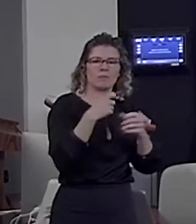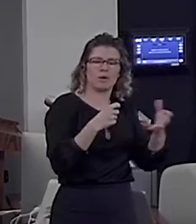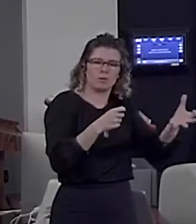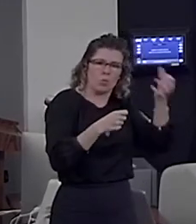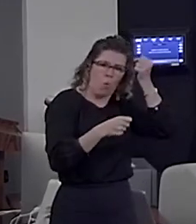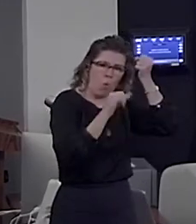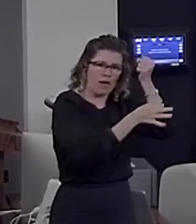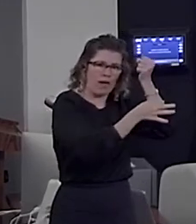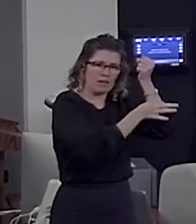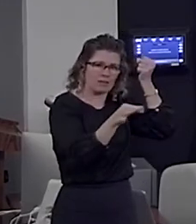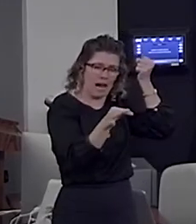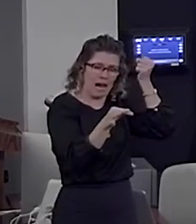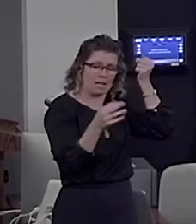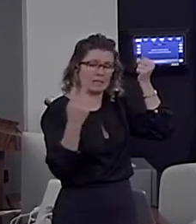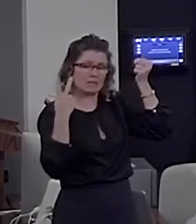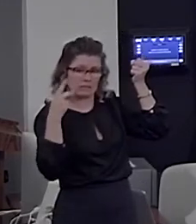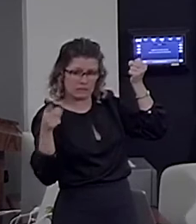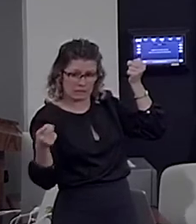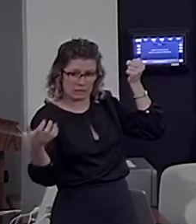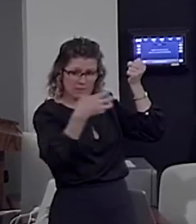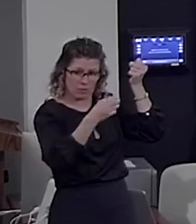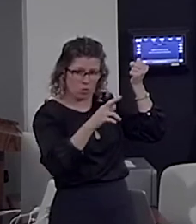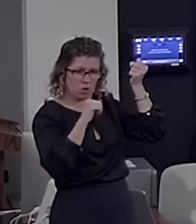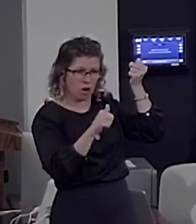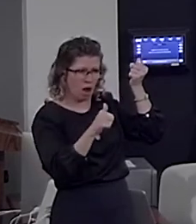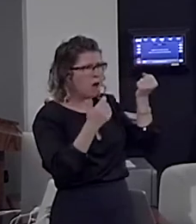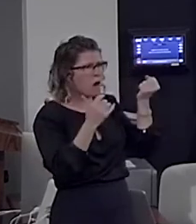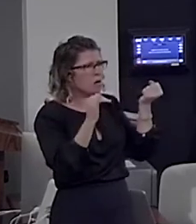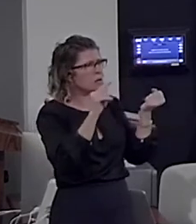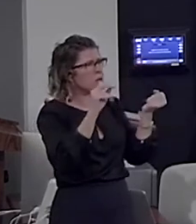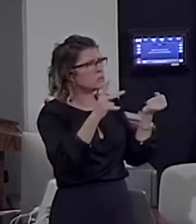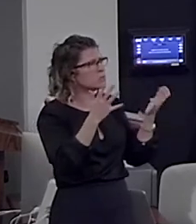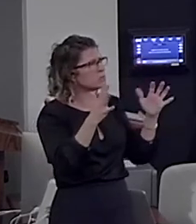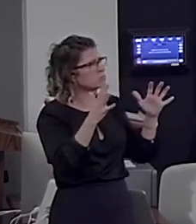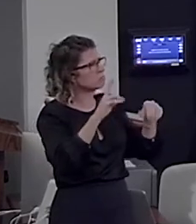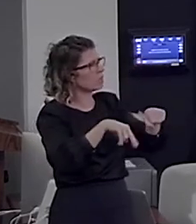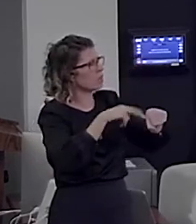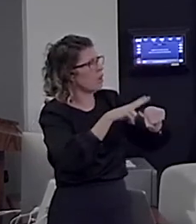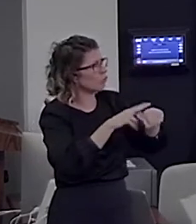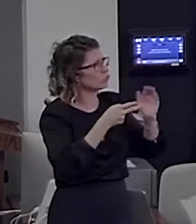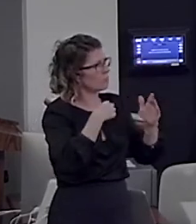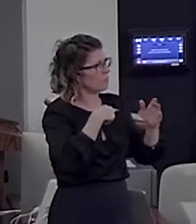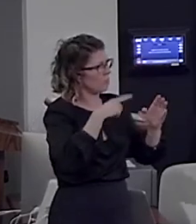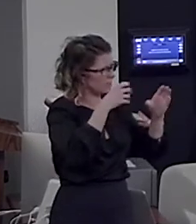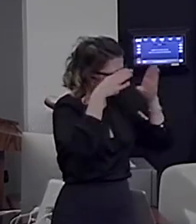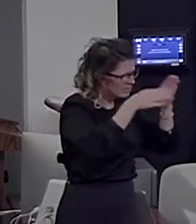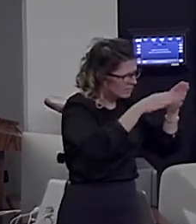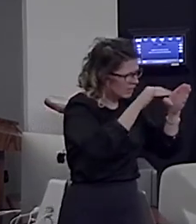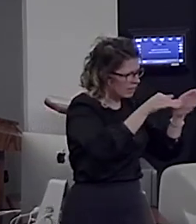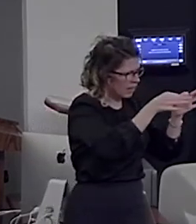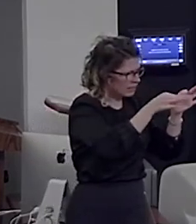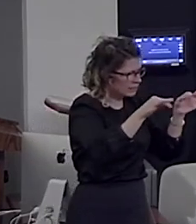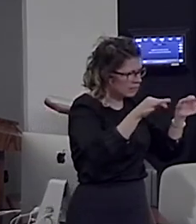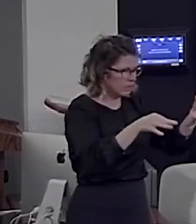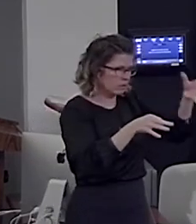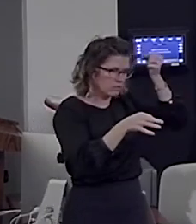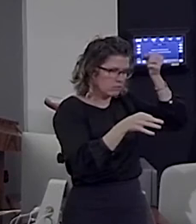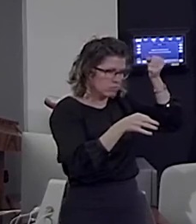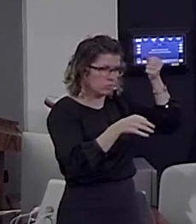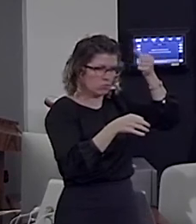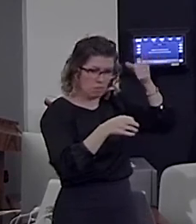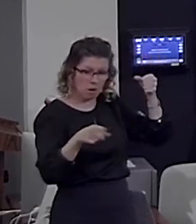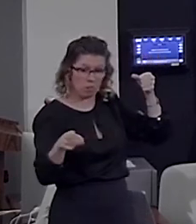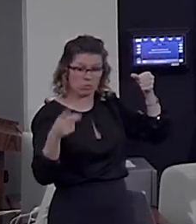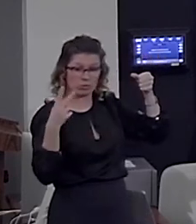difficult. It's a very natural task. But, it requires you to attend to the sentence and attend to its entire structure. We